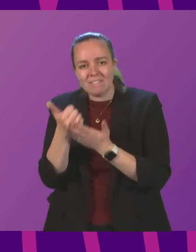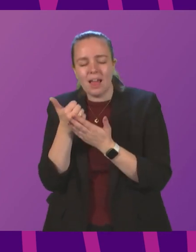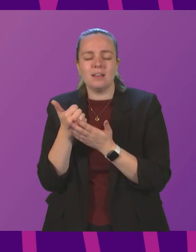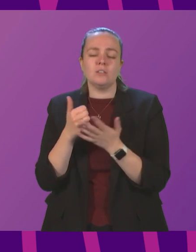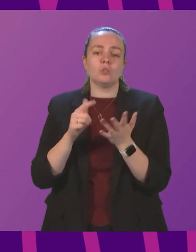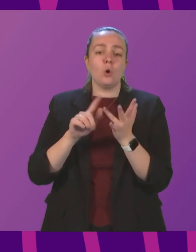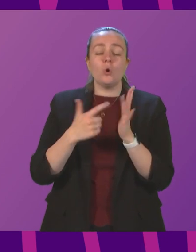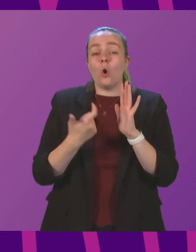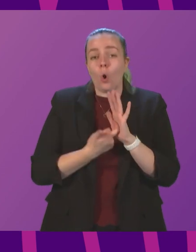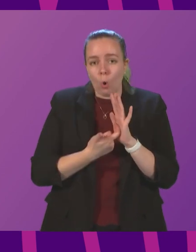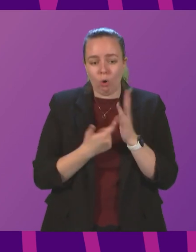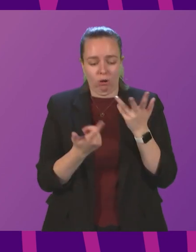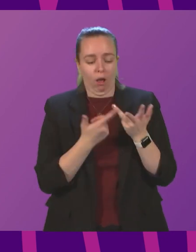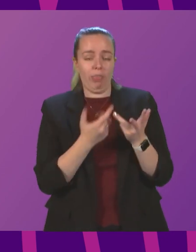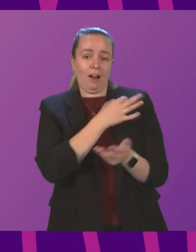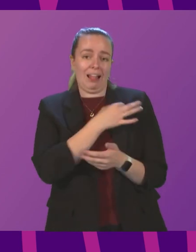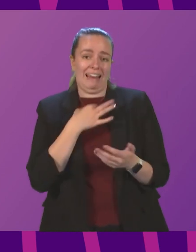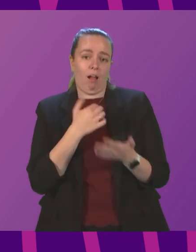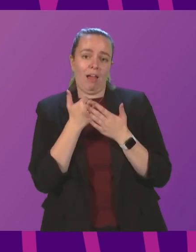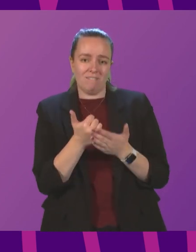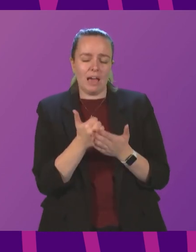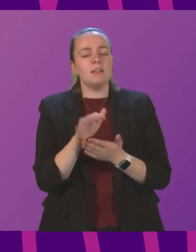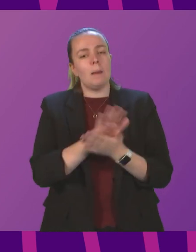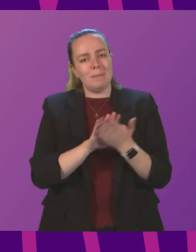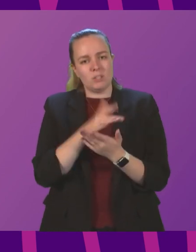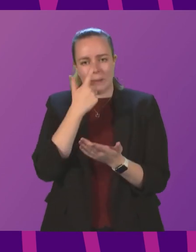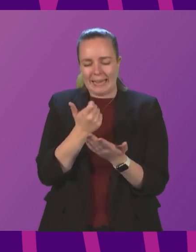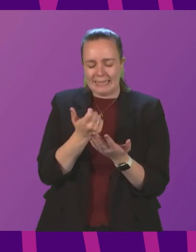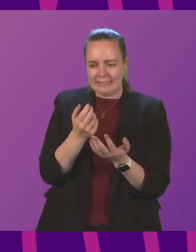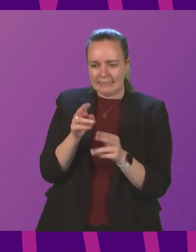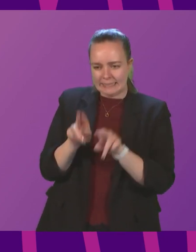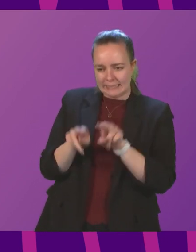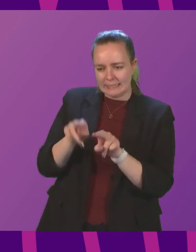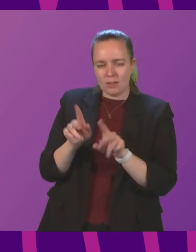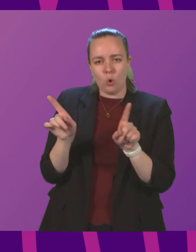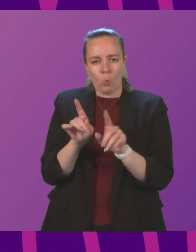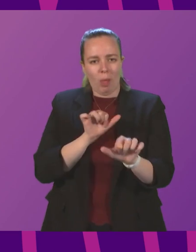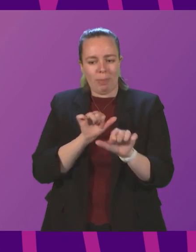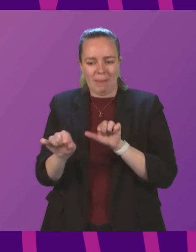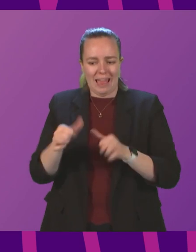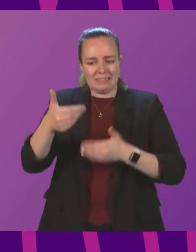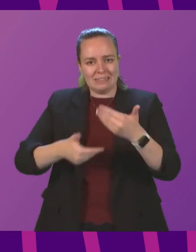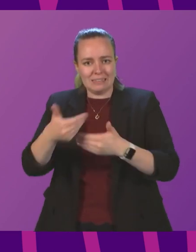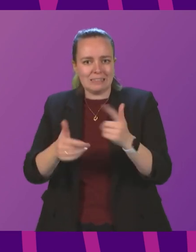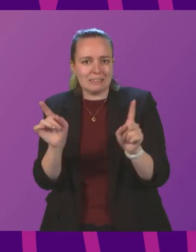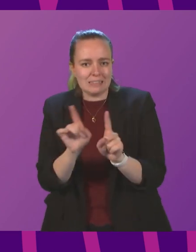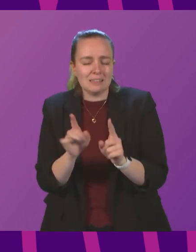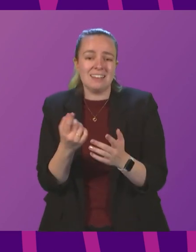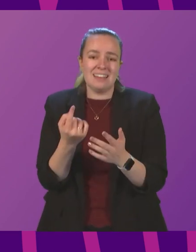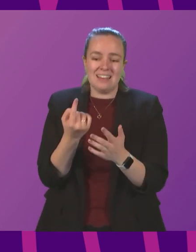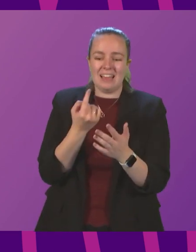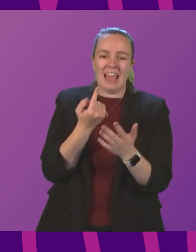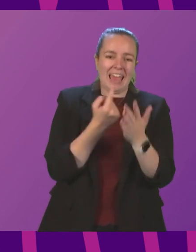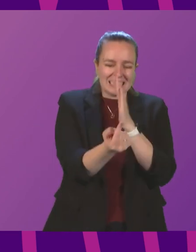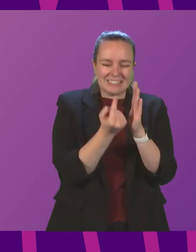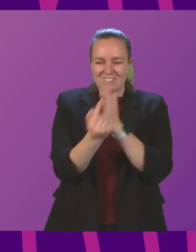alternative clinical advice which will enable us to make a judgment about what is the best course of action individual by